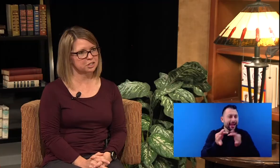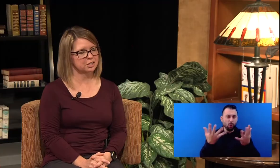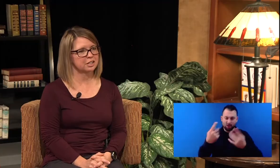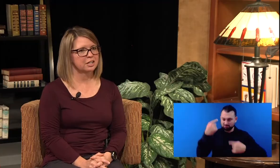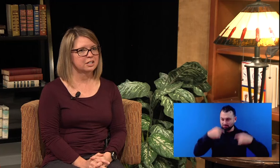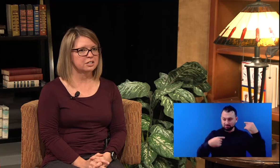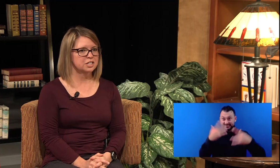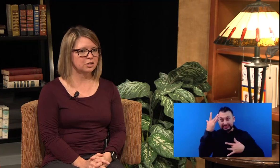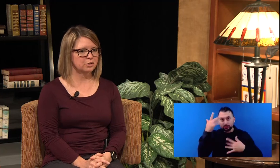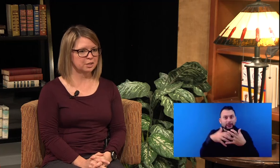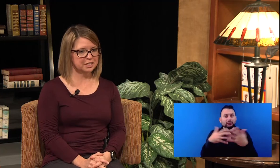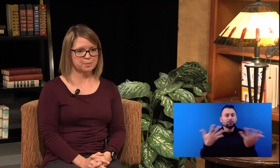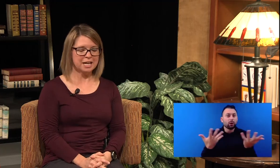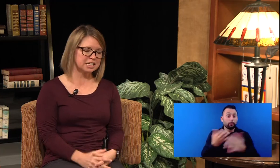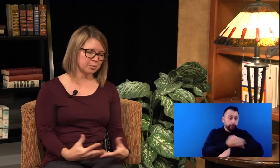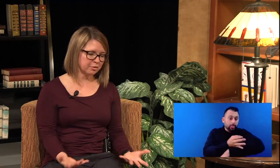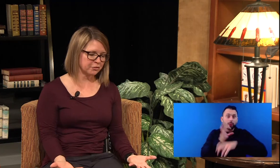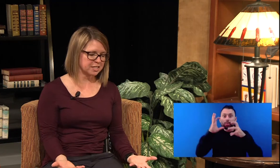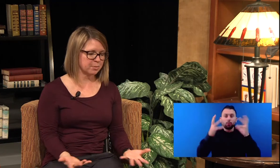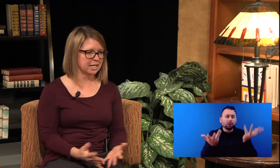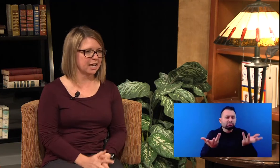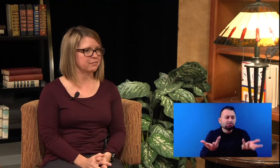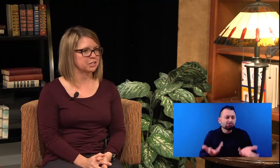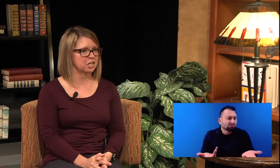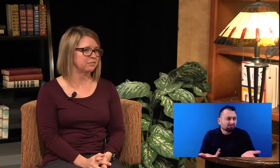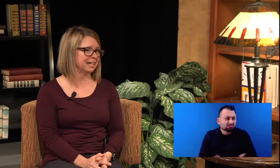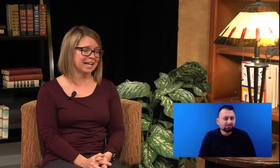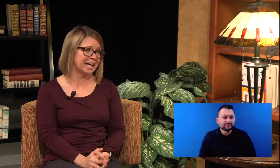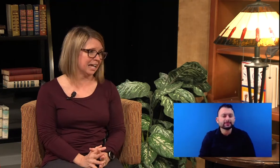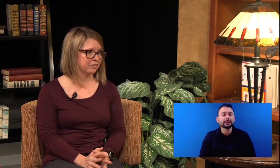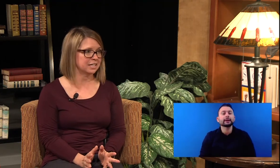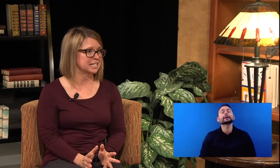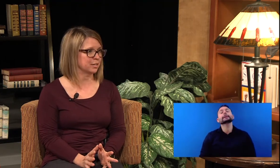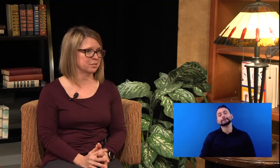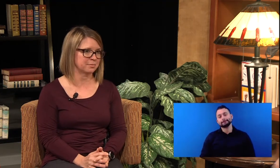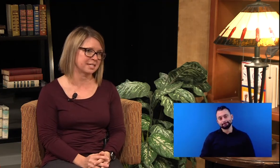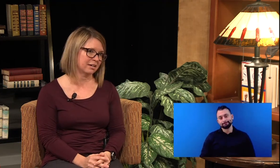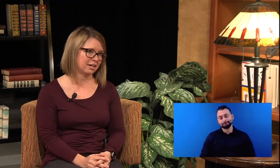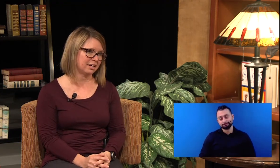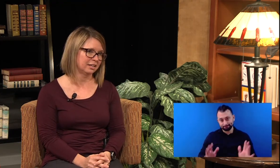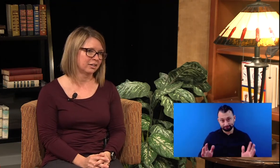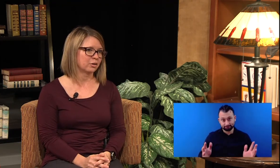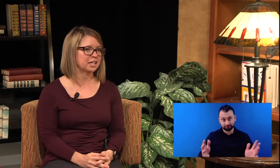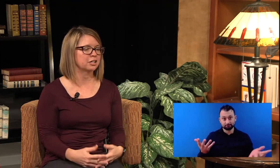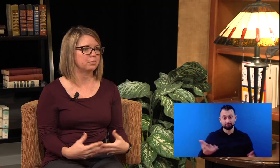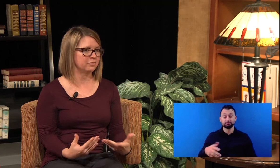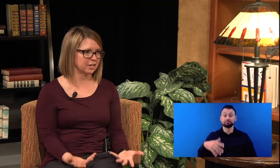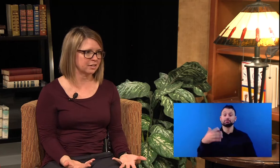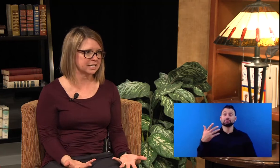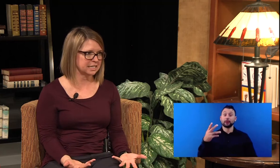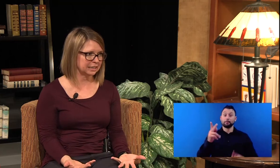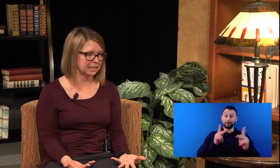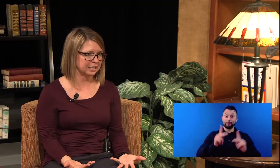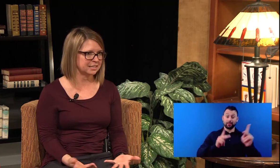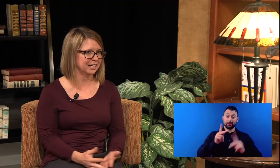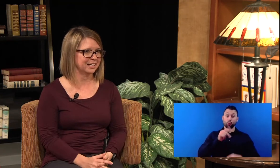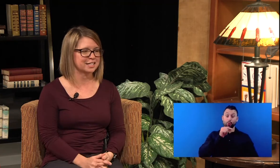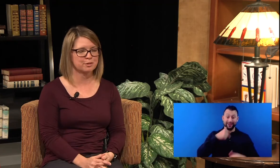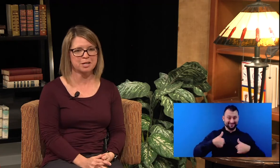Sure. So it's possible for somebody to have HIV and not have any symptoms at all, or they could be very slight. And sometimes